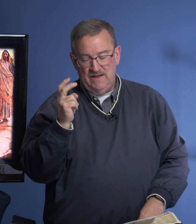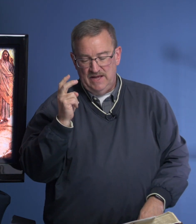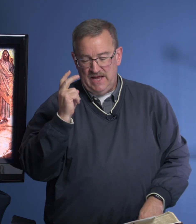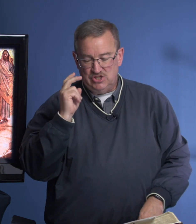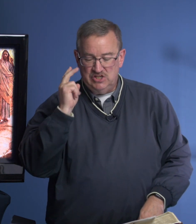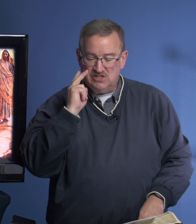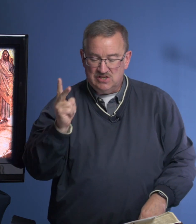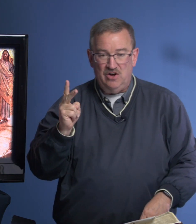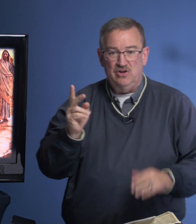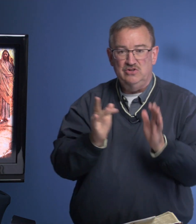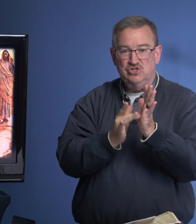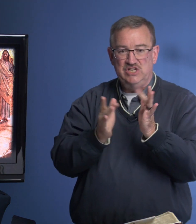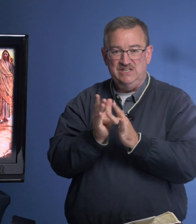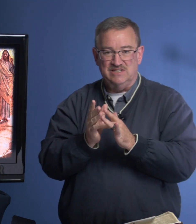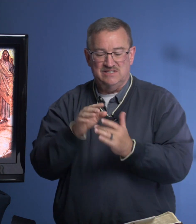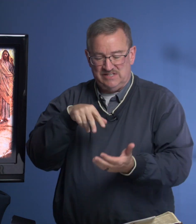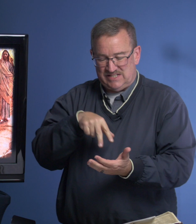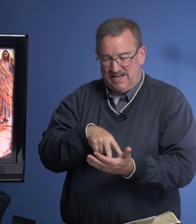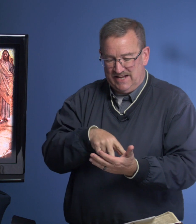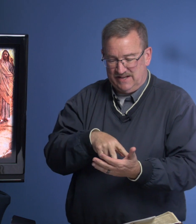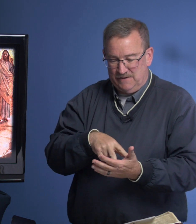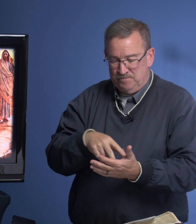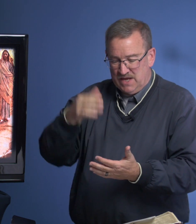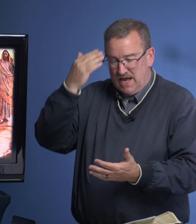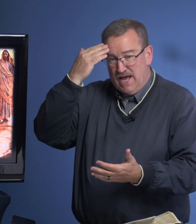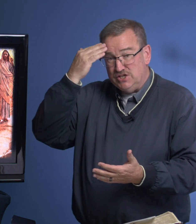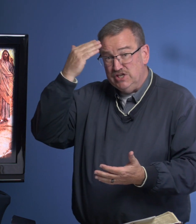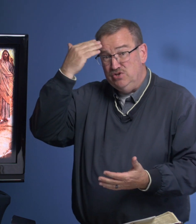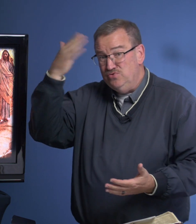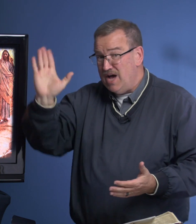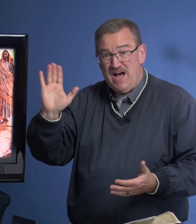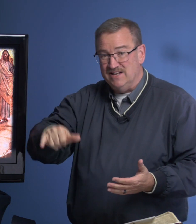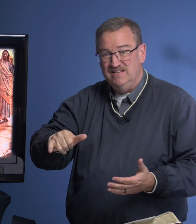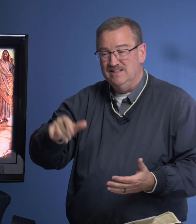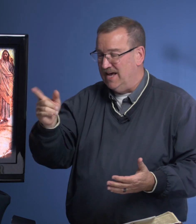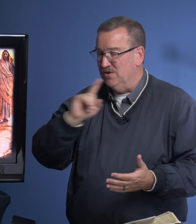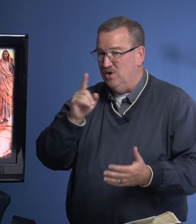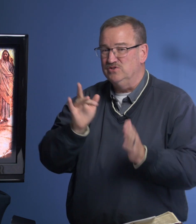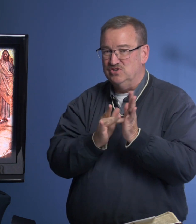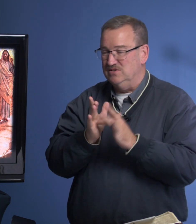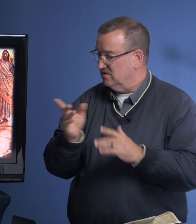and she saw Jesus standing, and she knew not that it was Jesus.